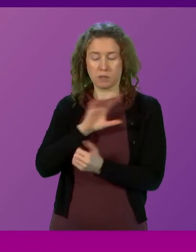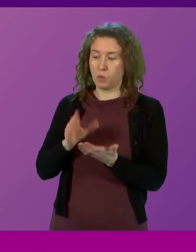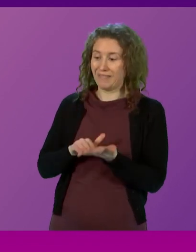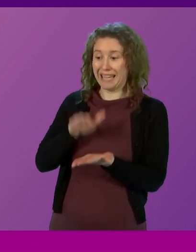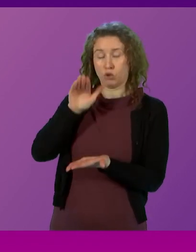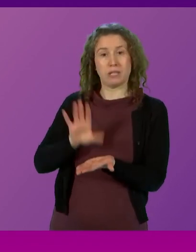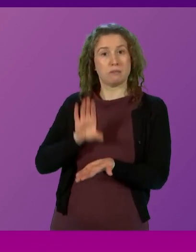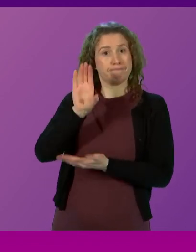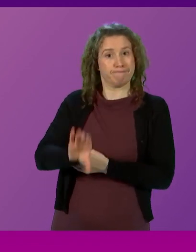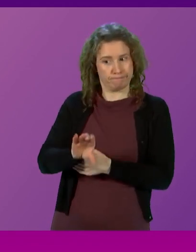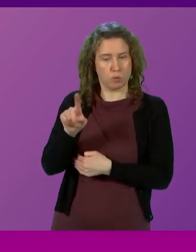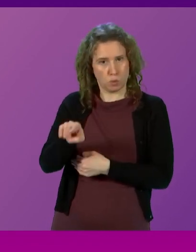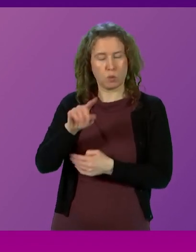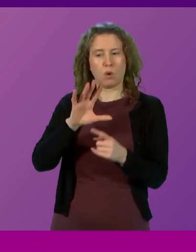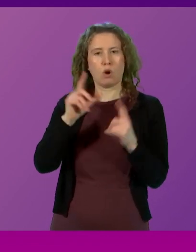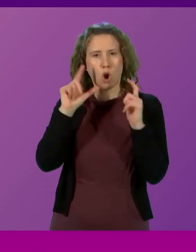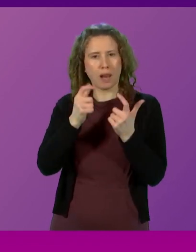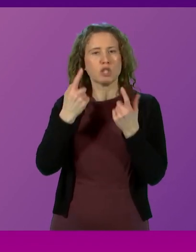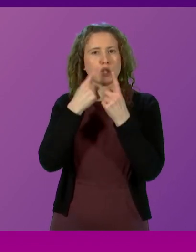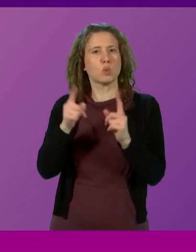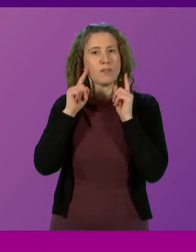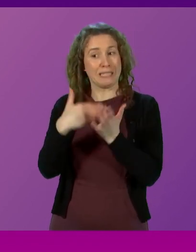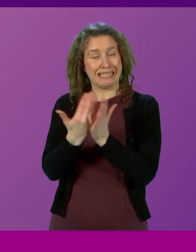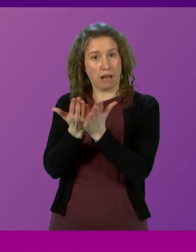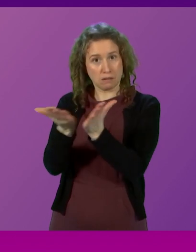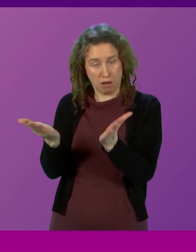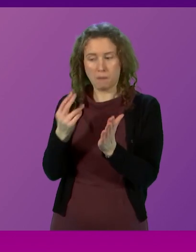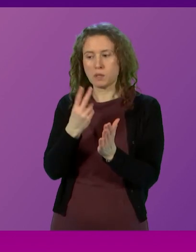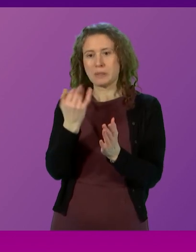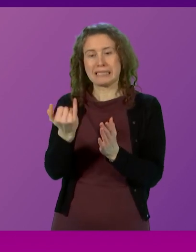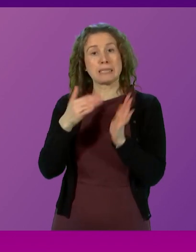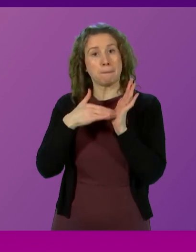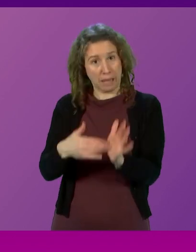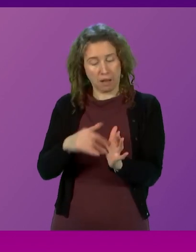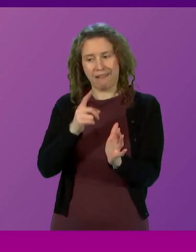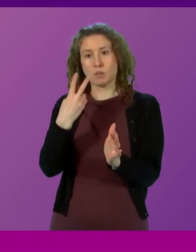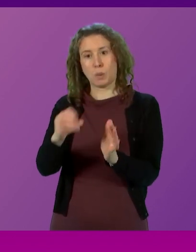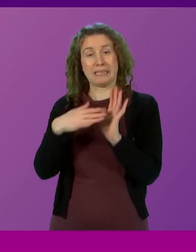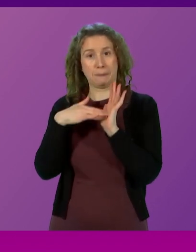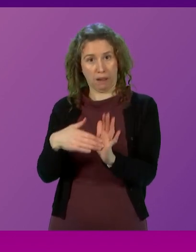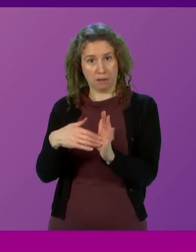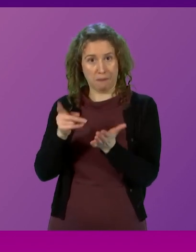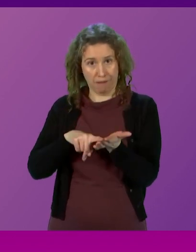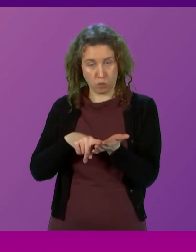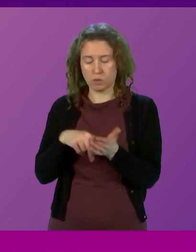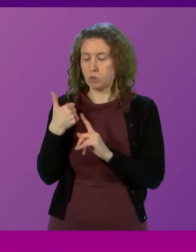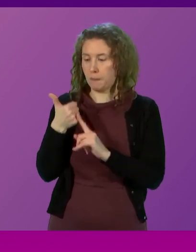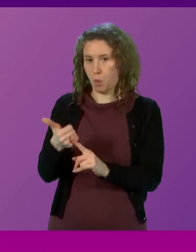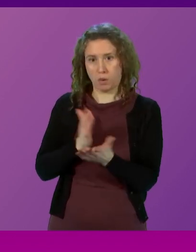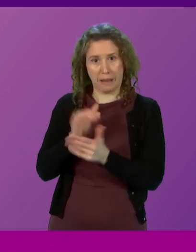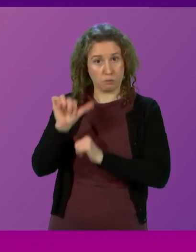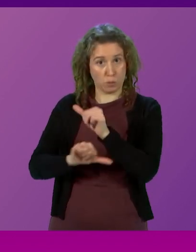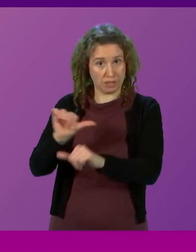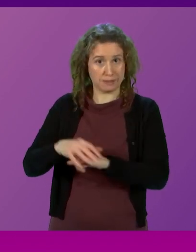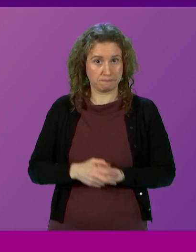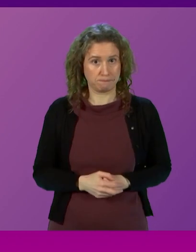increased the resources available to the college and university sectors by £26 million and £20 million to support this process.